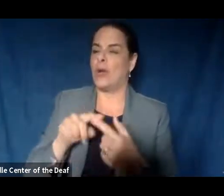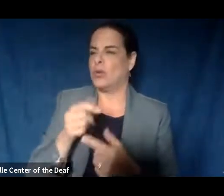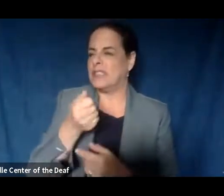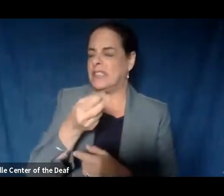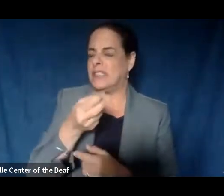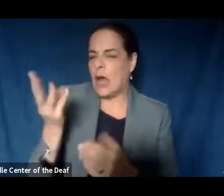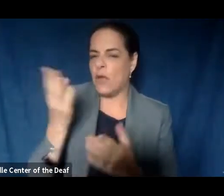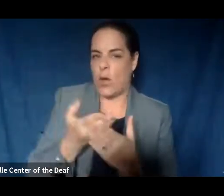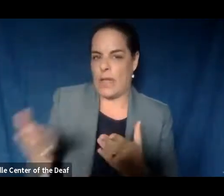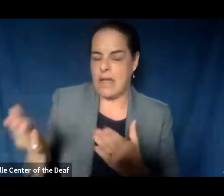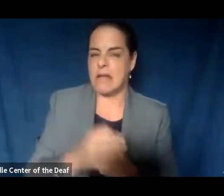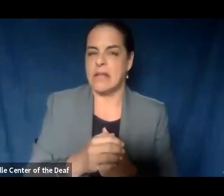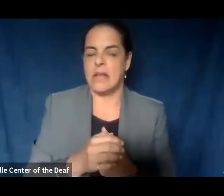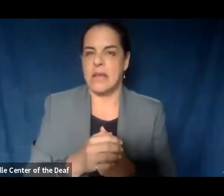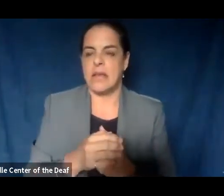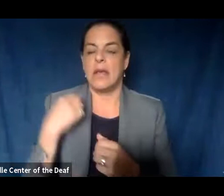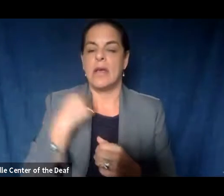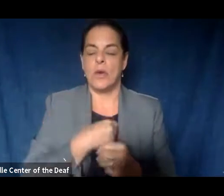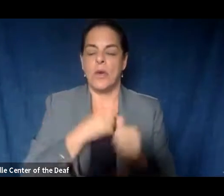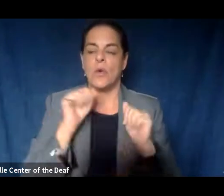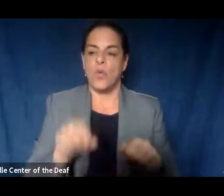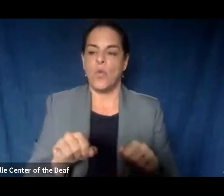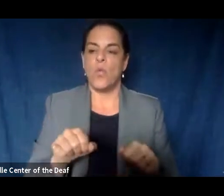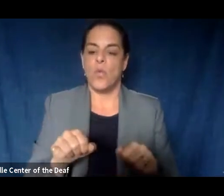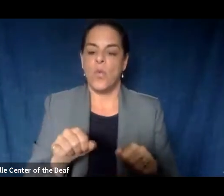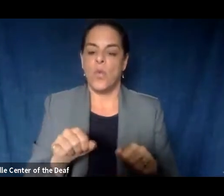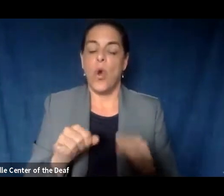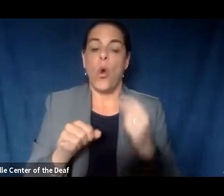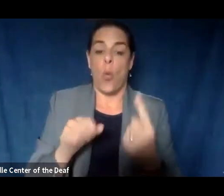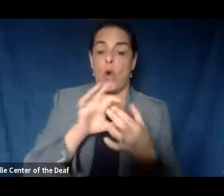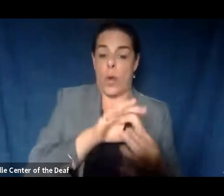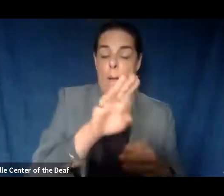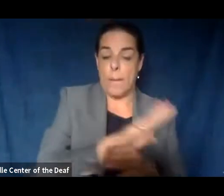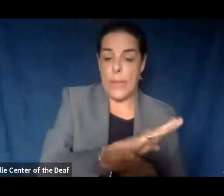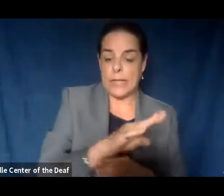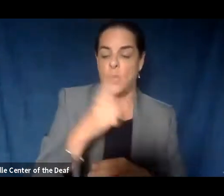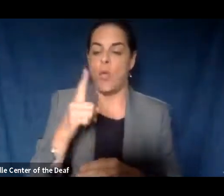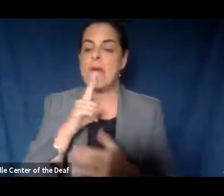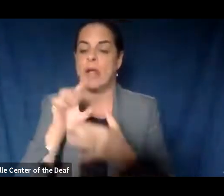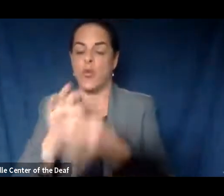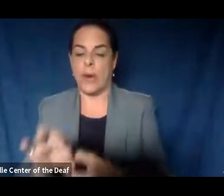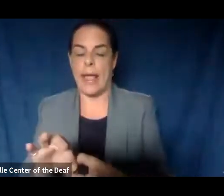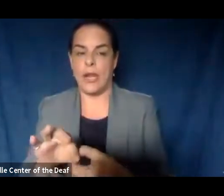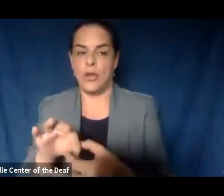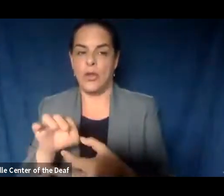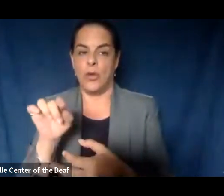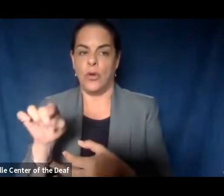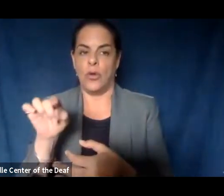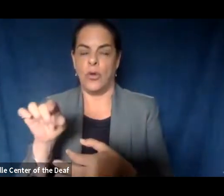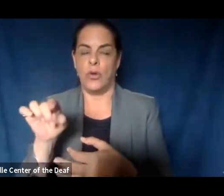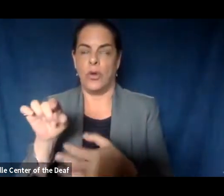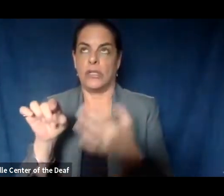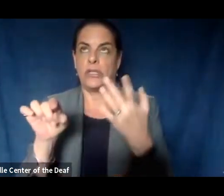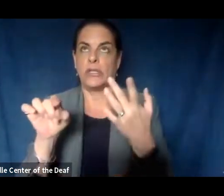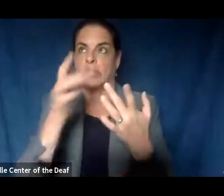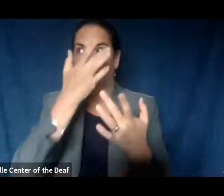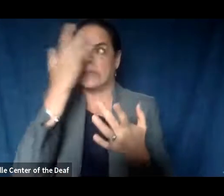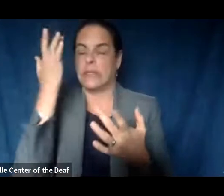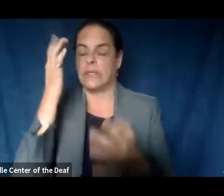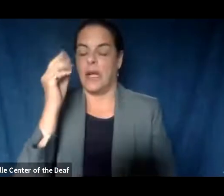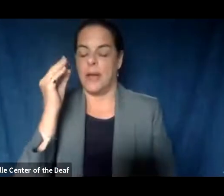things and we are able to – one's related to a business, one's related to – and I'm drawing a blank on that one.